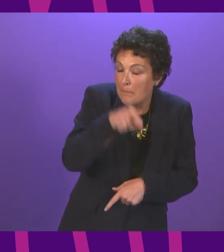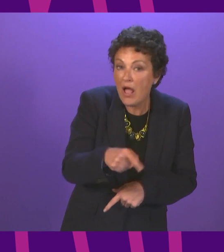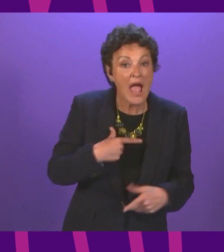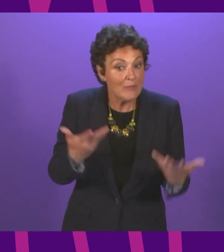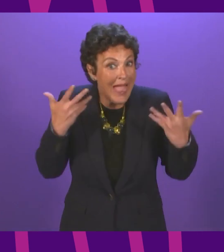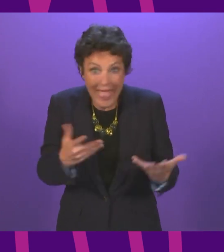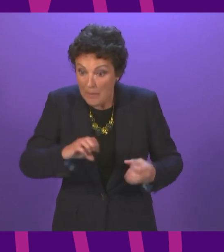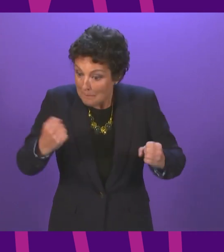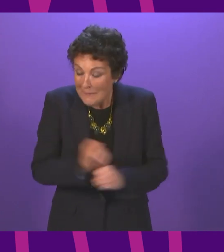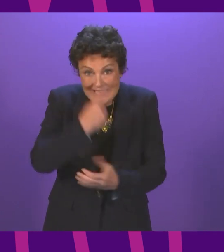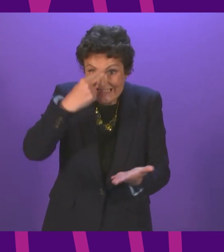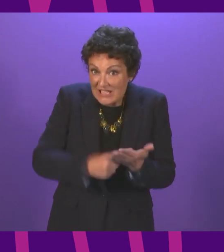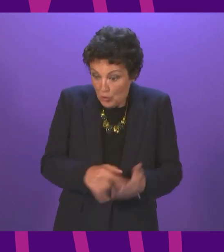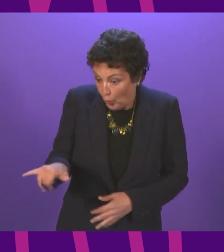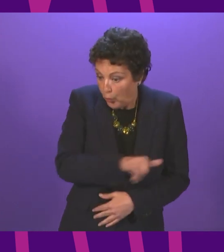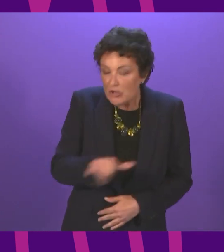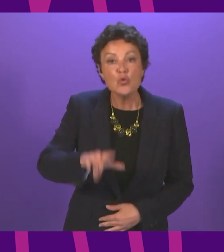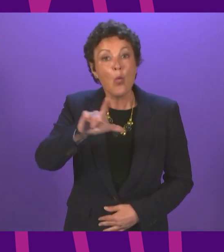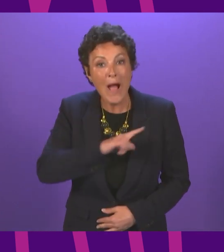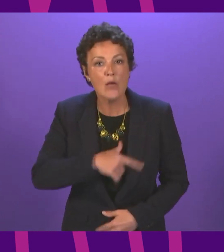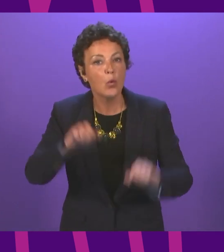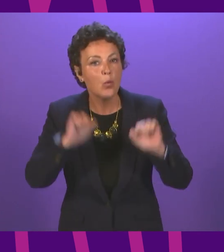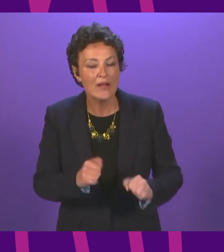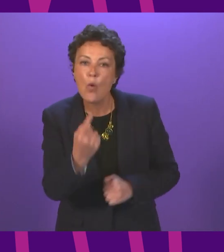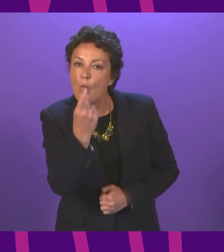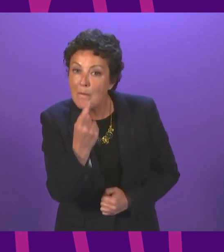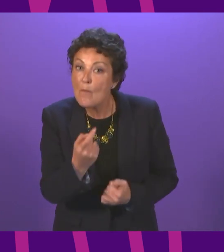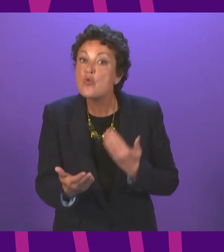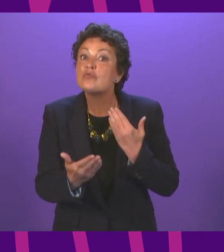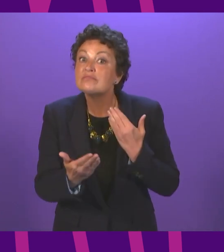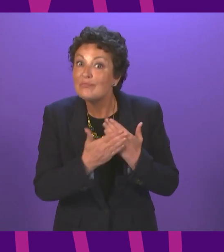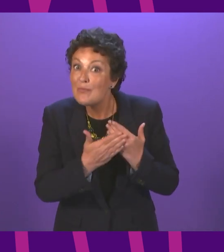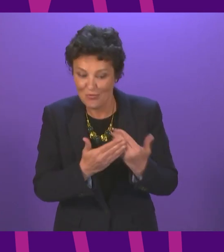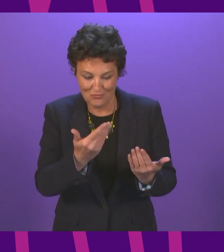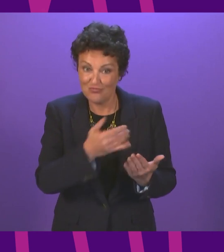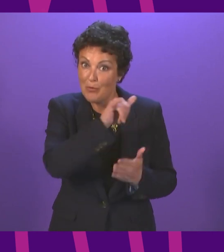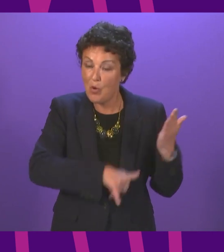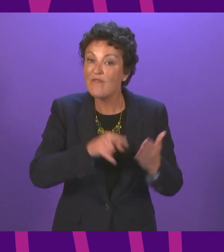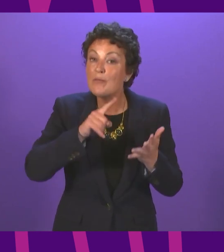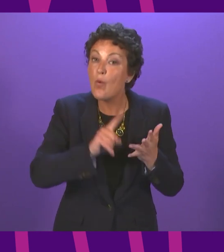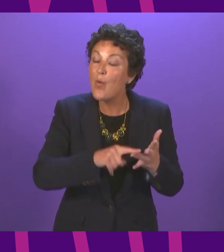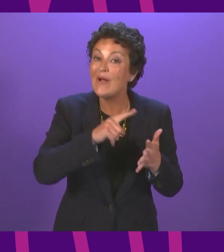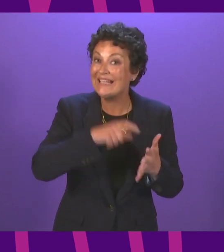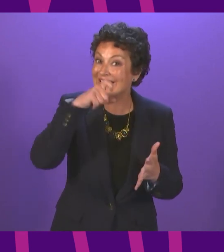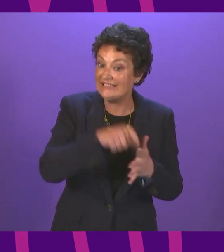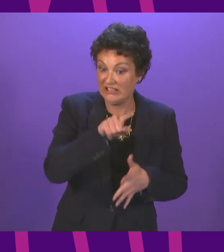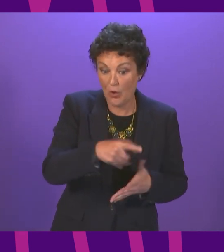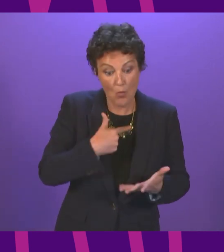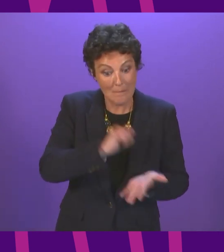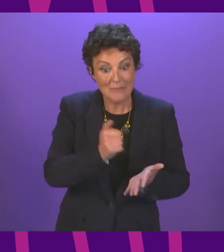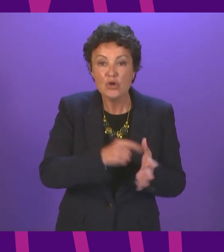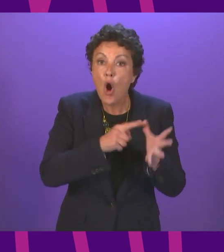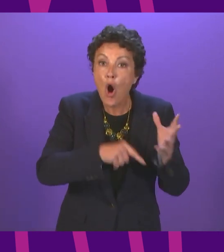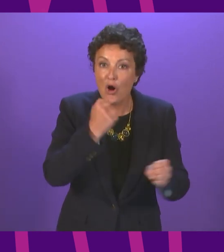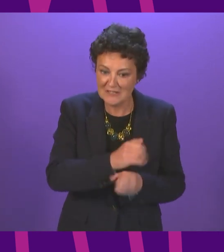no decisions have been taken around that is we are awaiting a further report from the OECD in August, which will help to inform those decisions